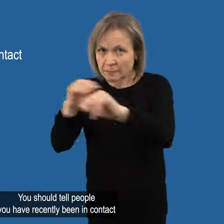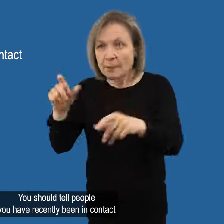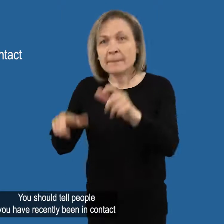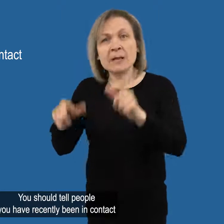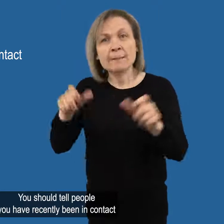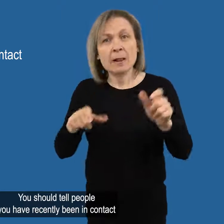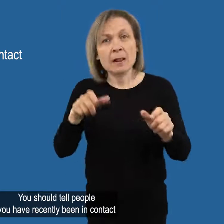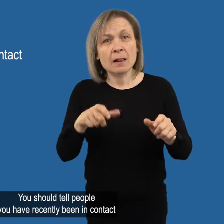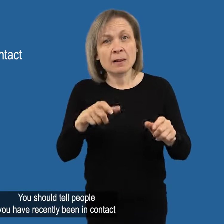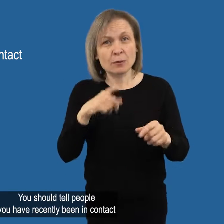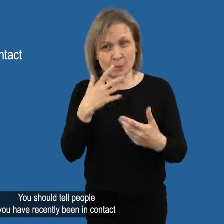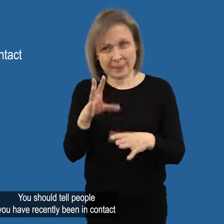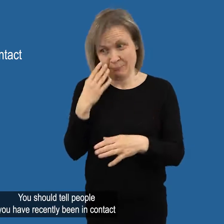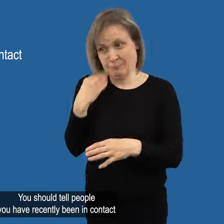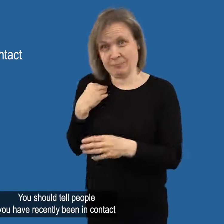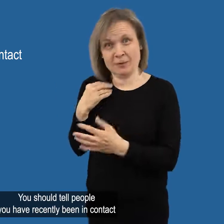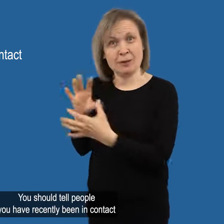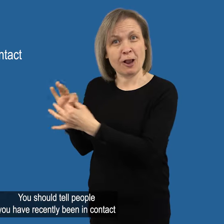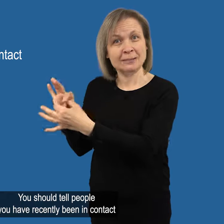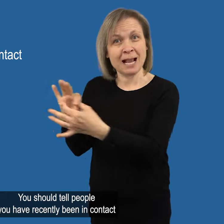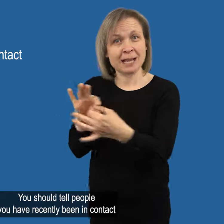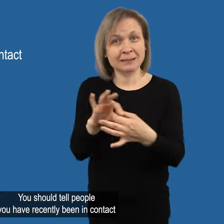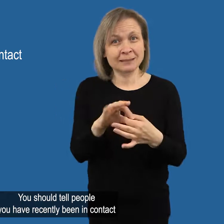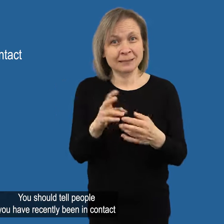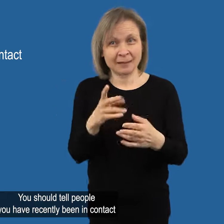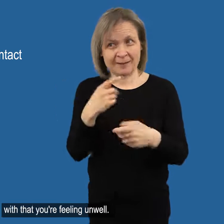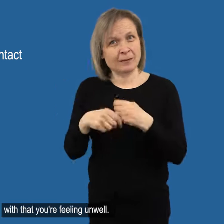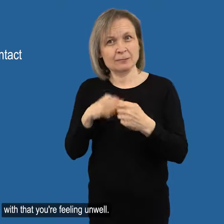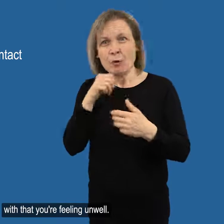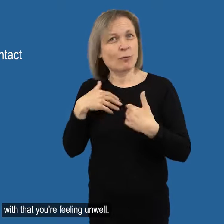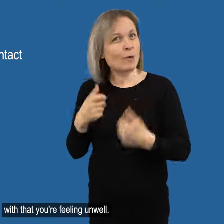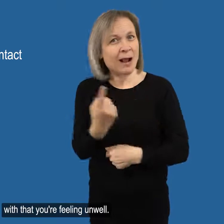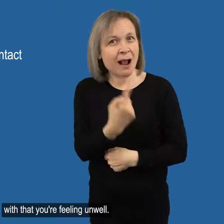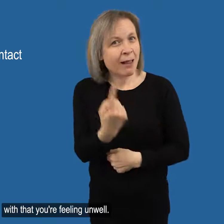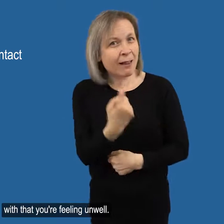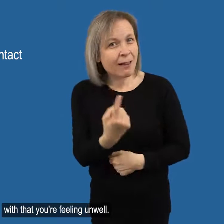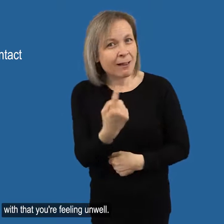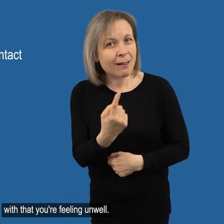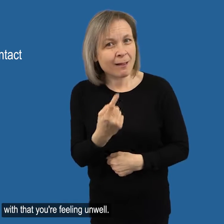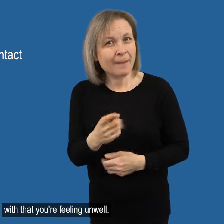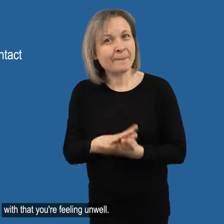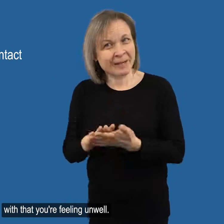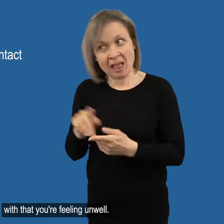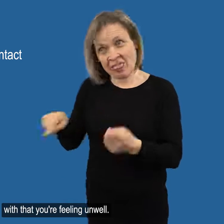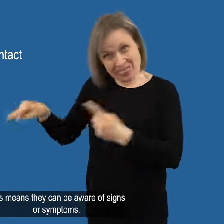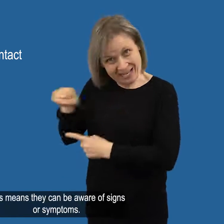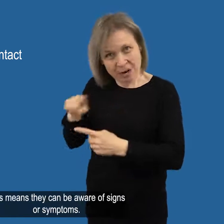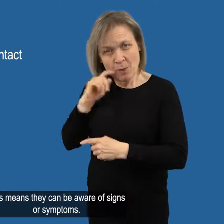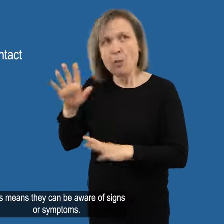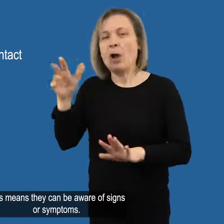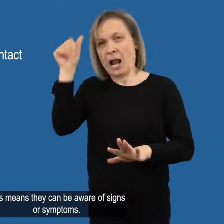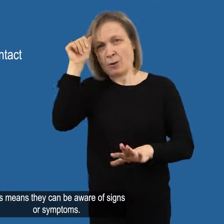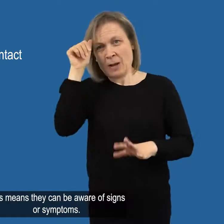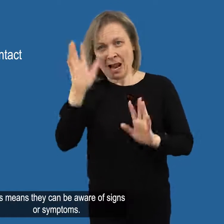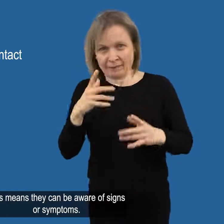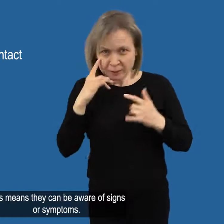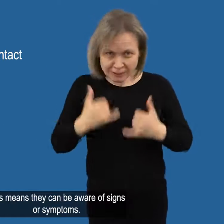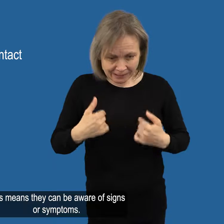You should tell people you have recently been in contact with that you're feeling unwell This means they can be aware of